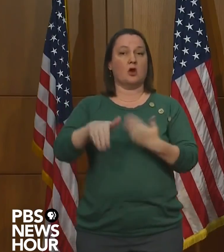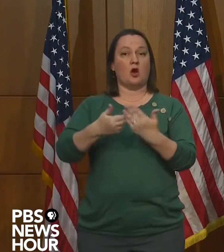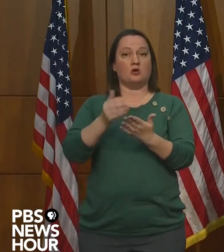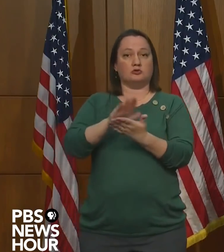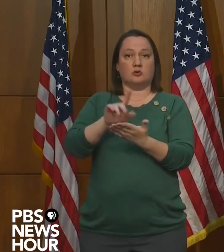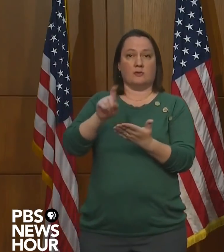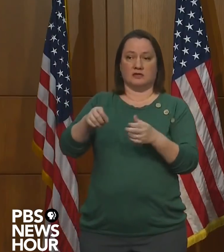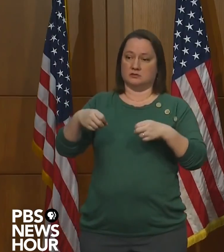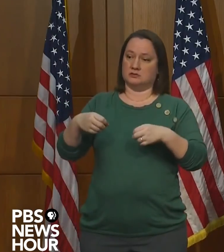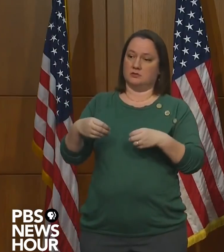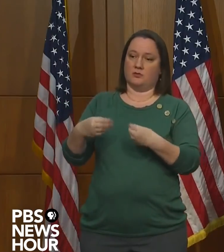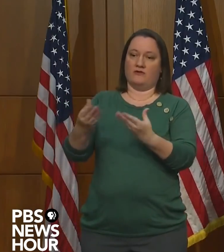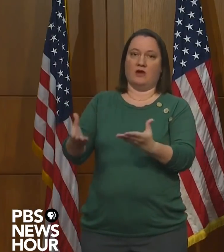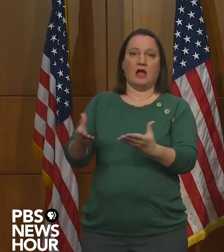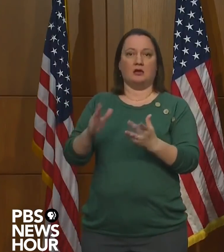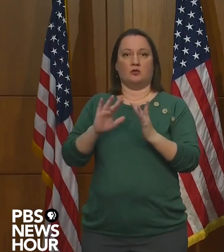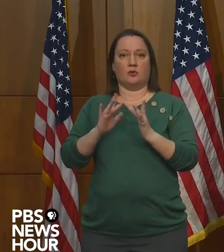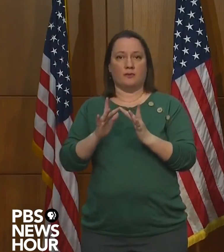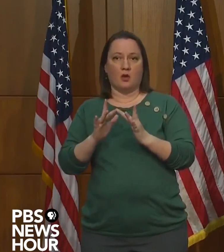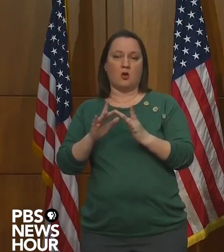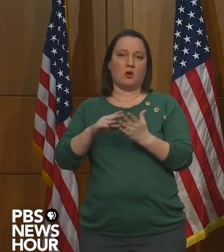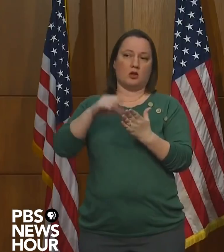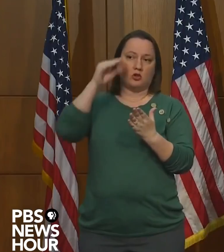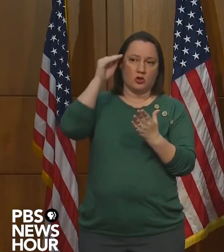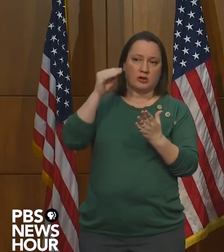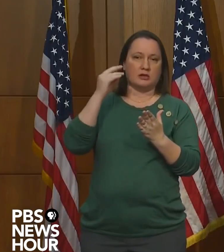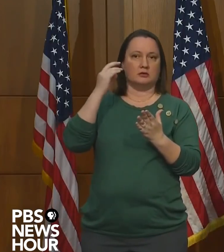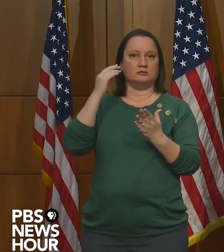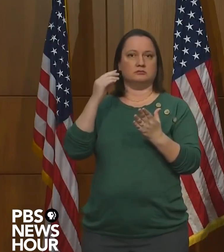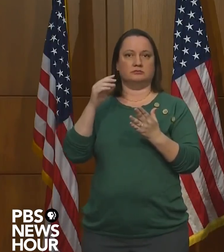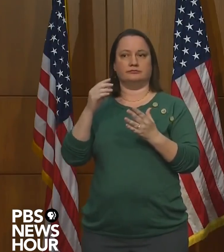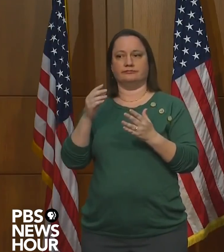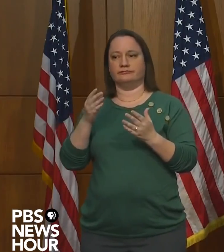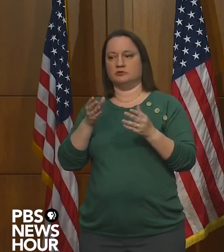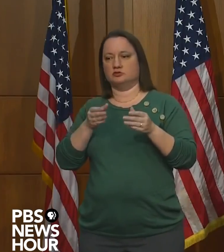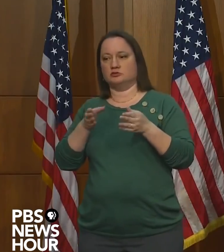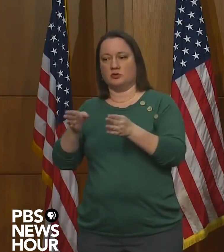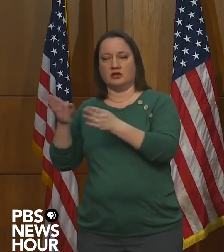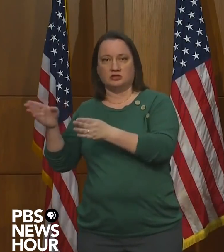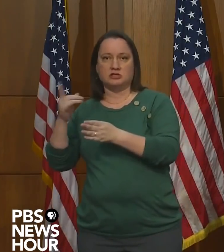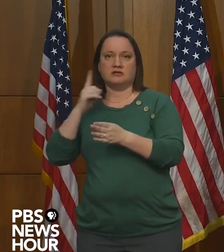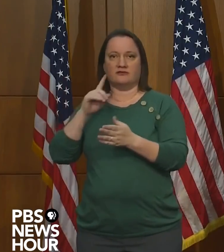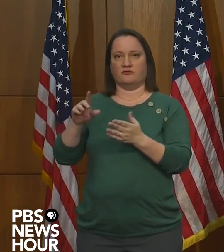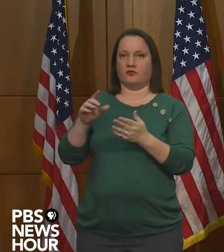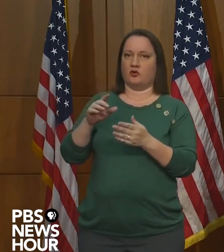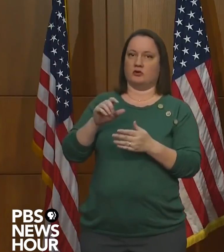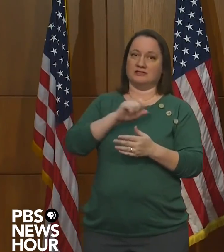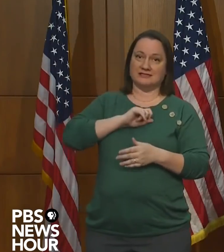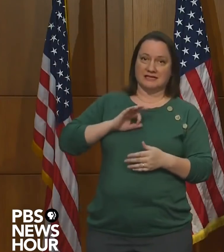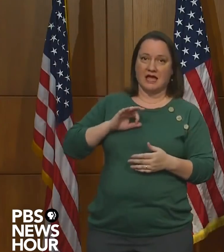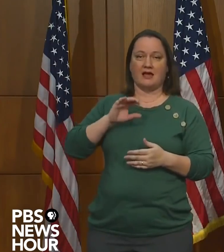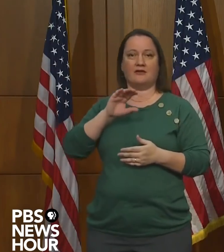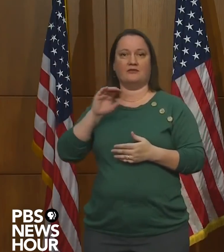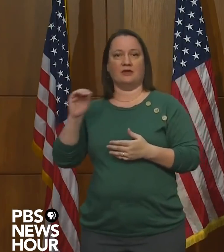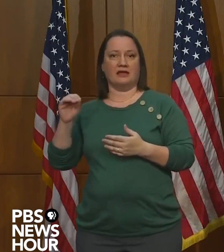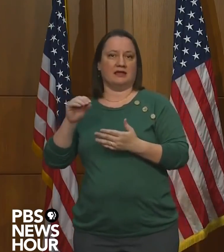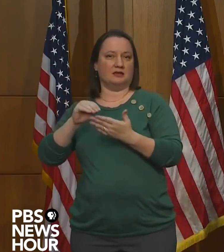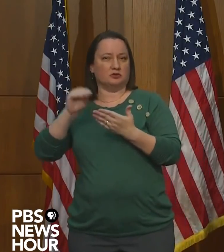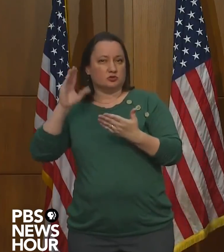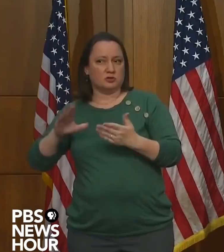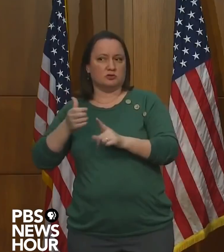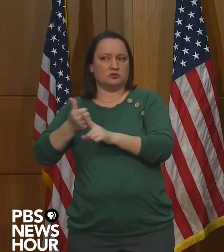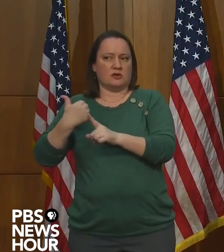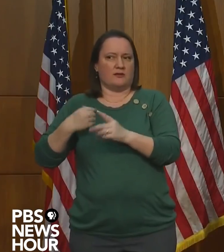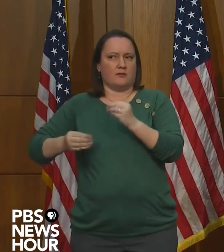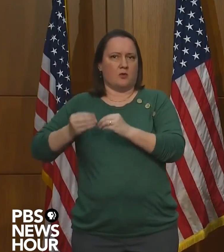learning exceptions and teleworking for students and staff who are at higher risk of severe illness. The use of cloth face coverings by